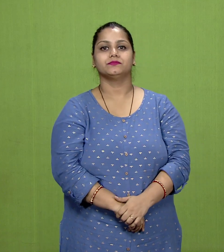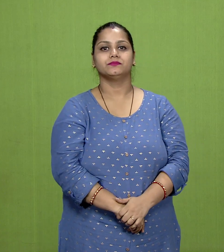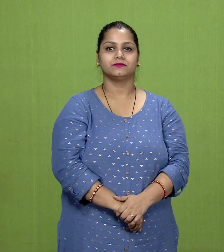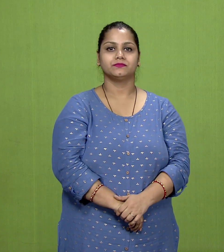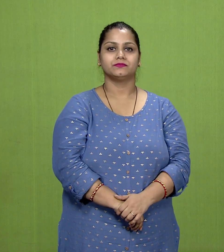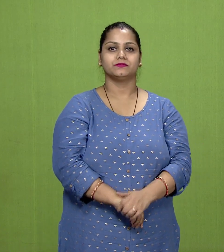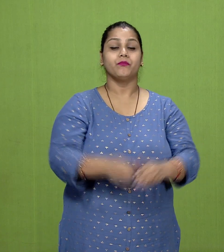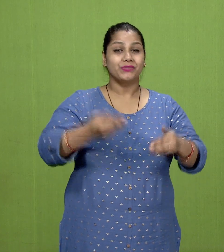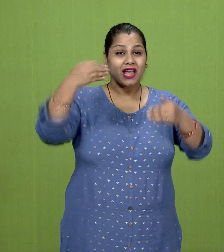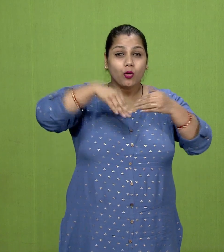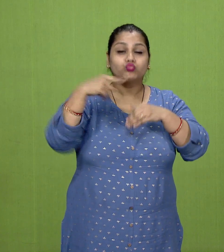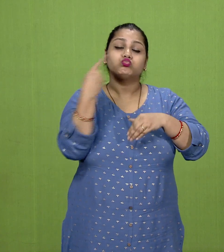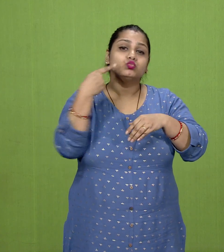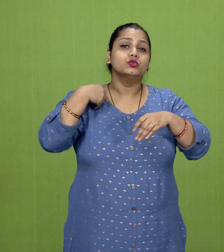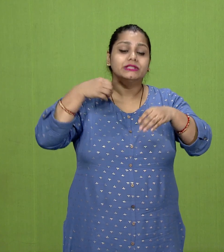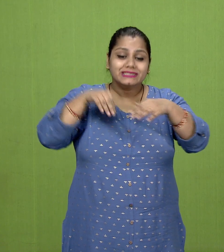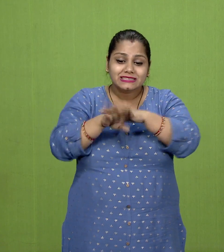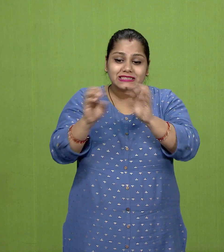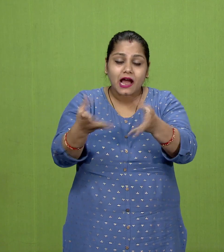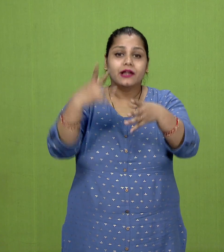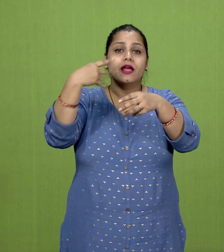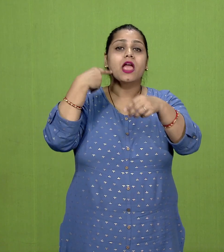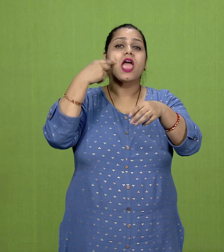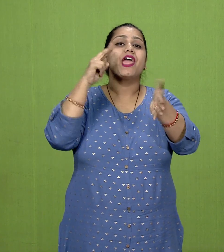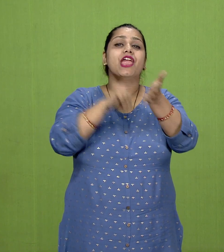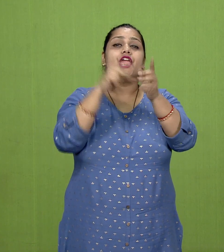to Indo-Gangetic Dwaab and